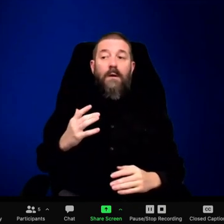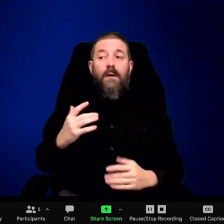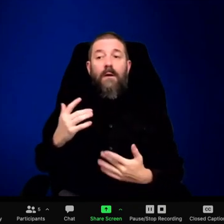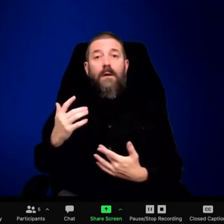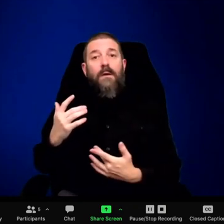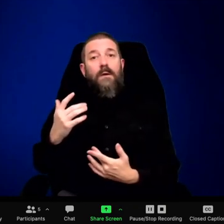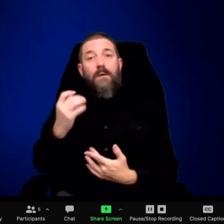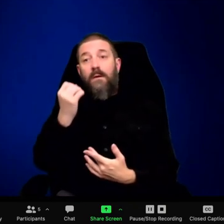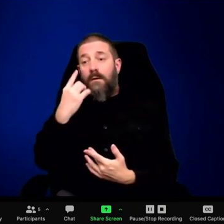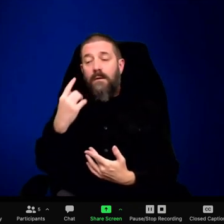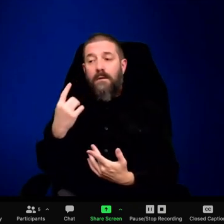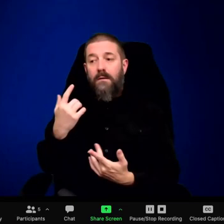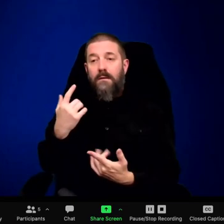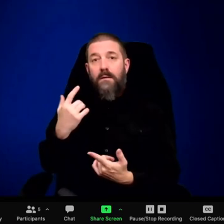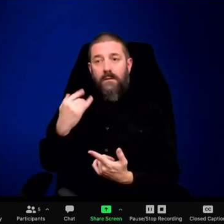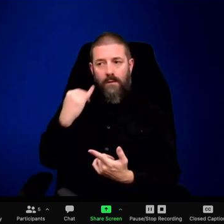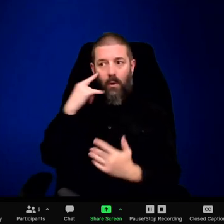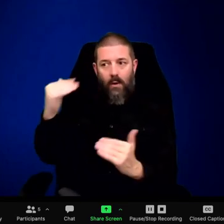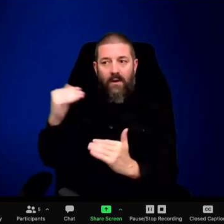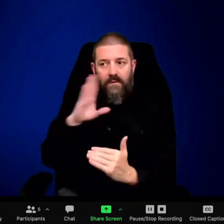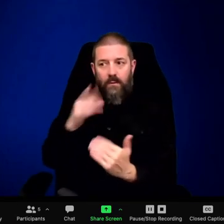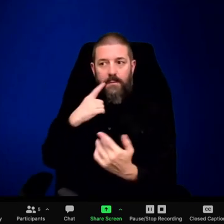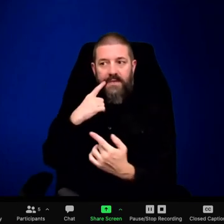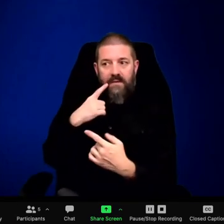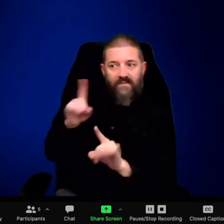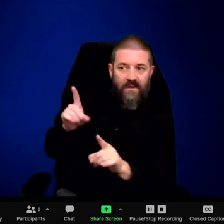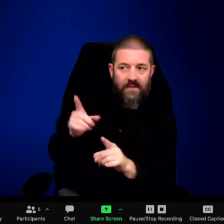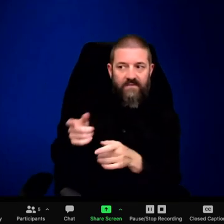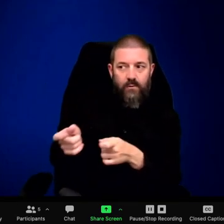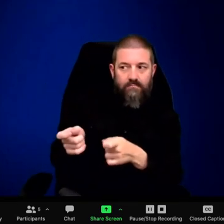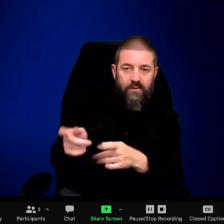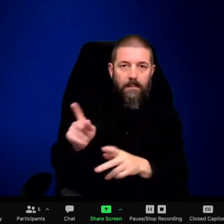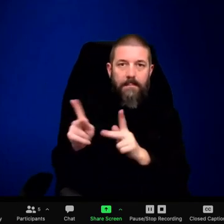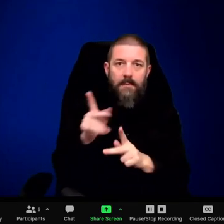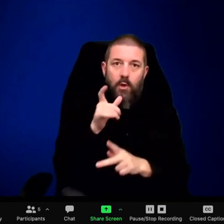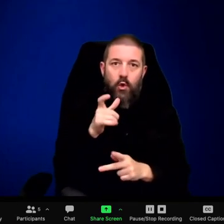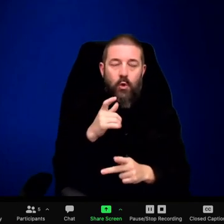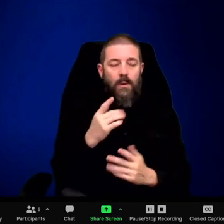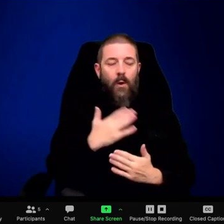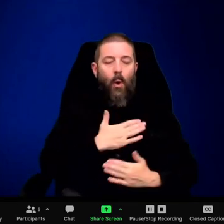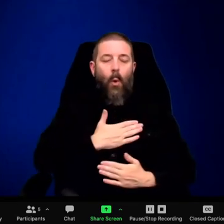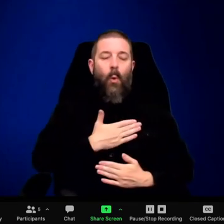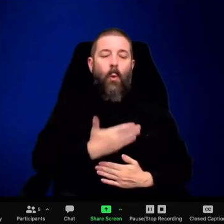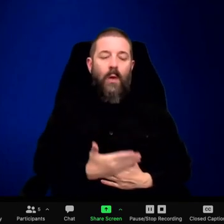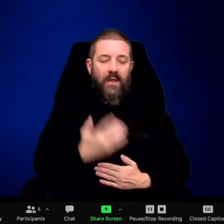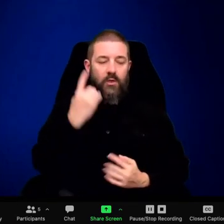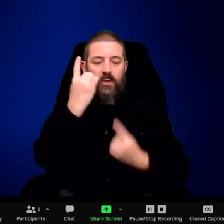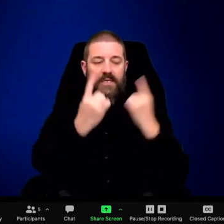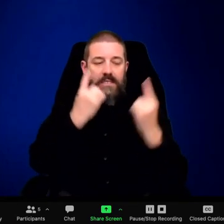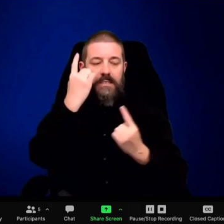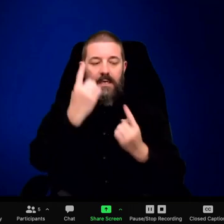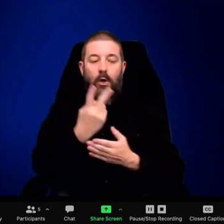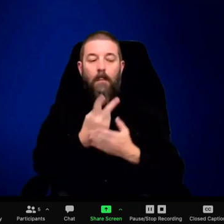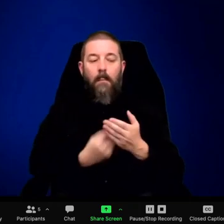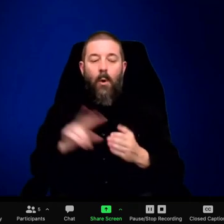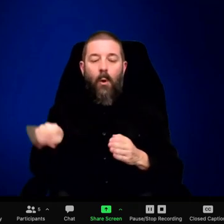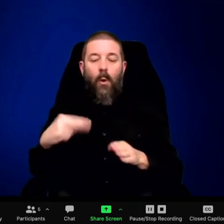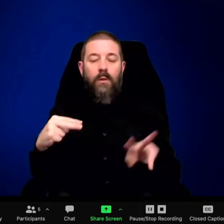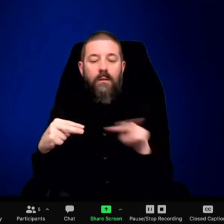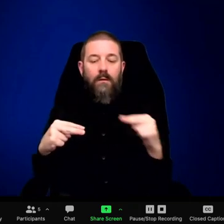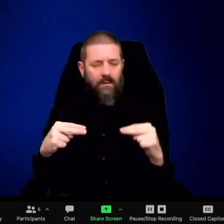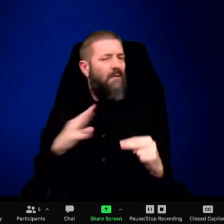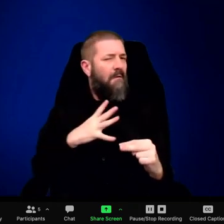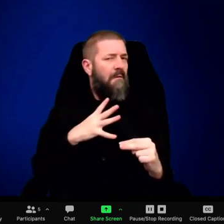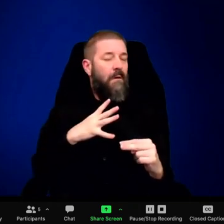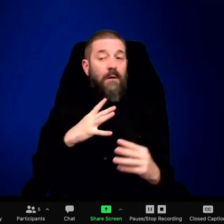way that they're going to convert the other person. It just isn't going to work. Because they've actually done studies where they've been able to prove